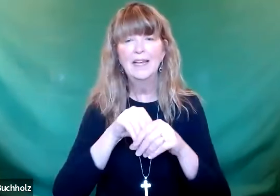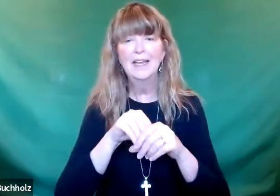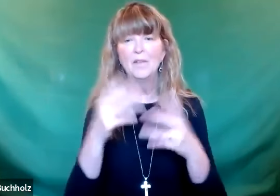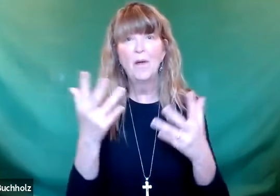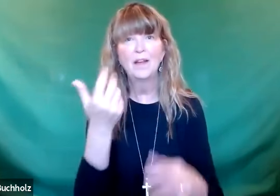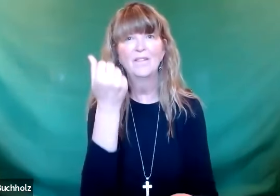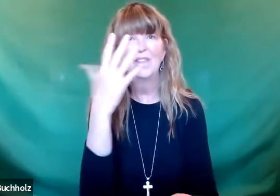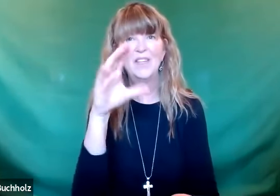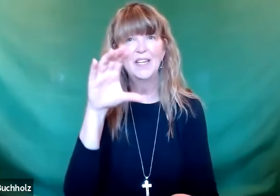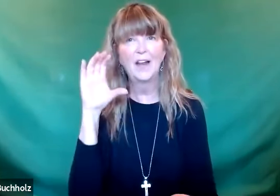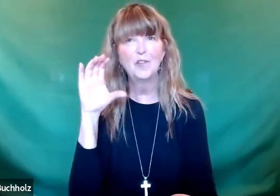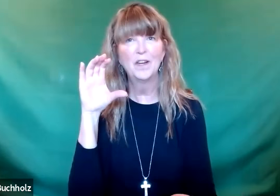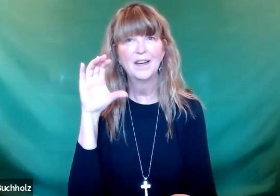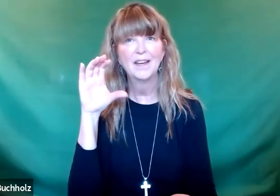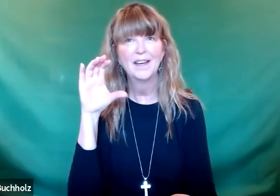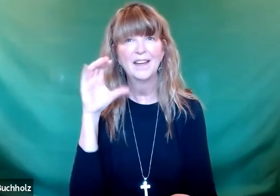in the year 1500.